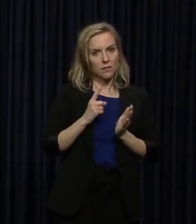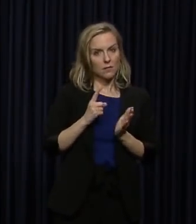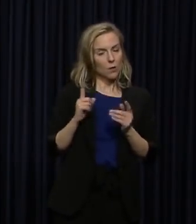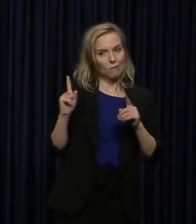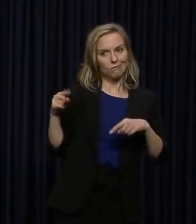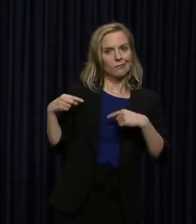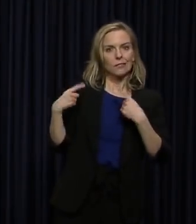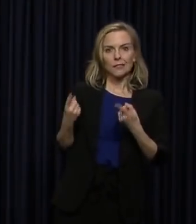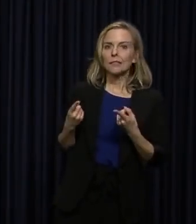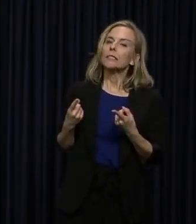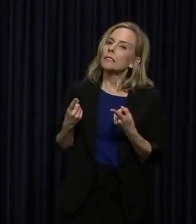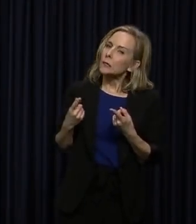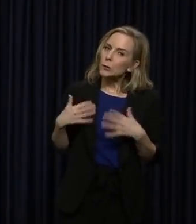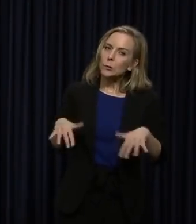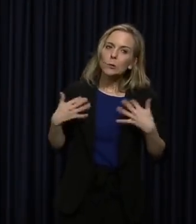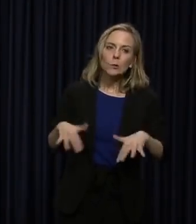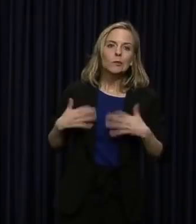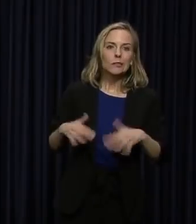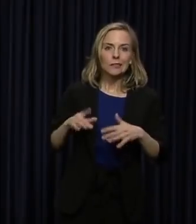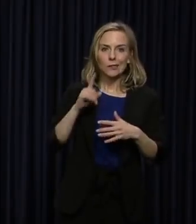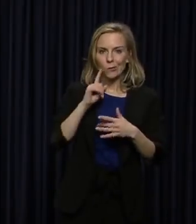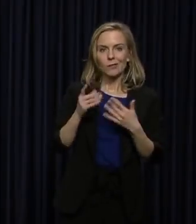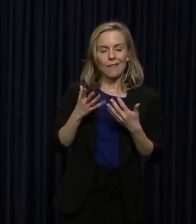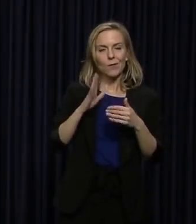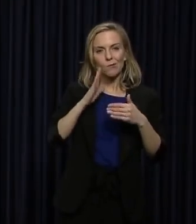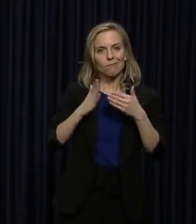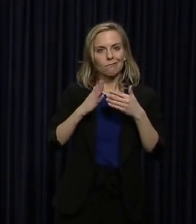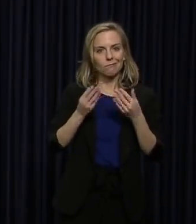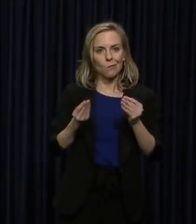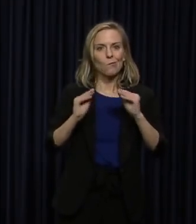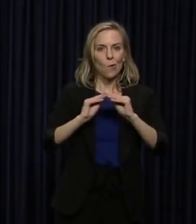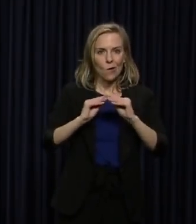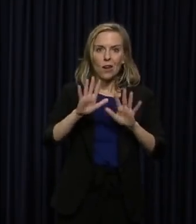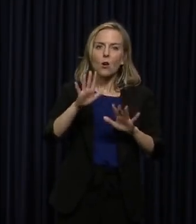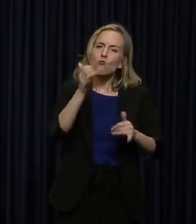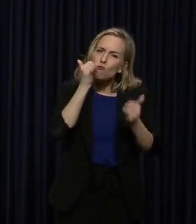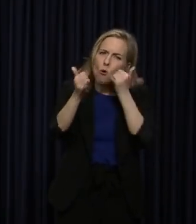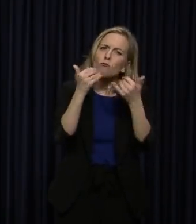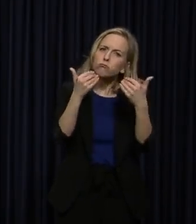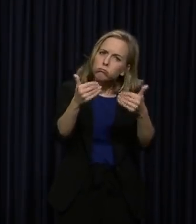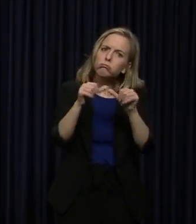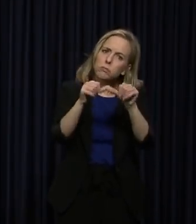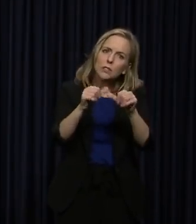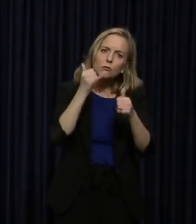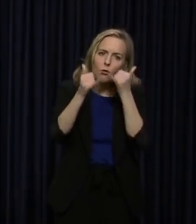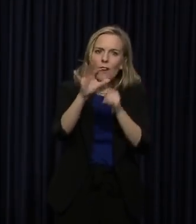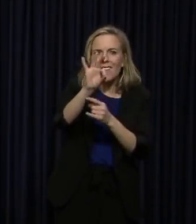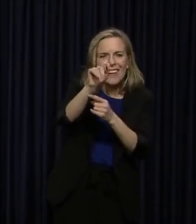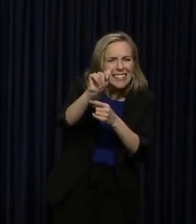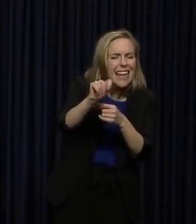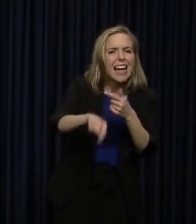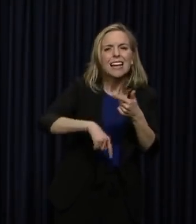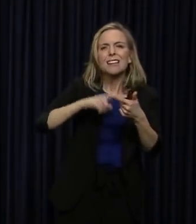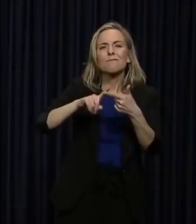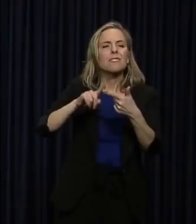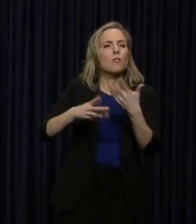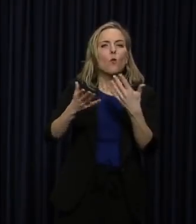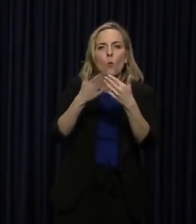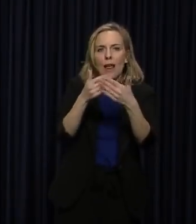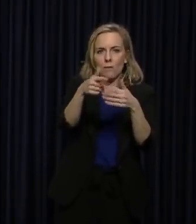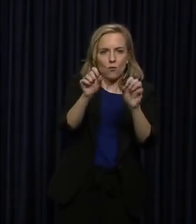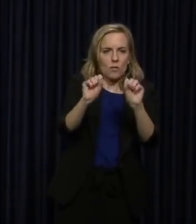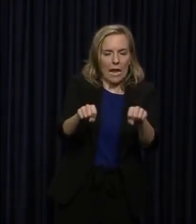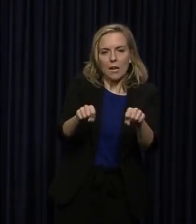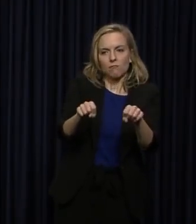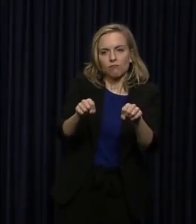we've done it, and there's going to be some more time into the future. Please call your relative, FaceTime, do whatever it is that